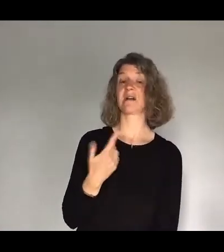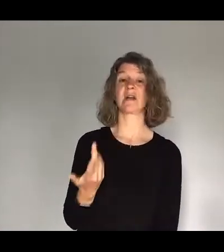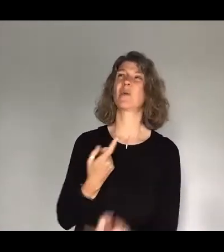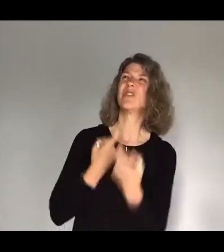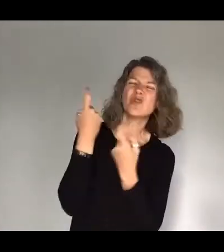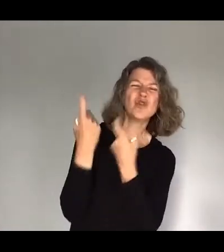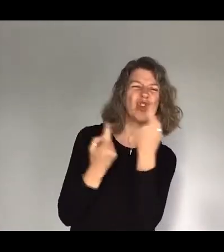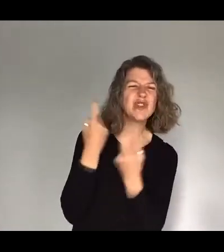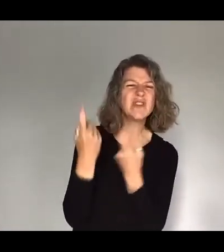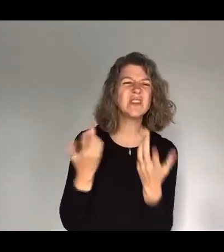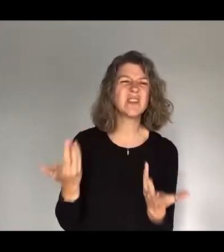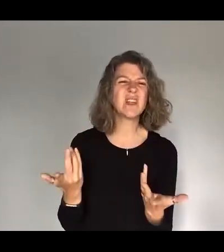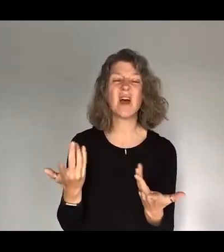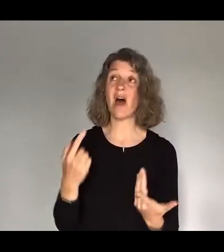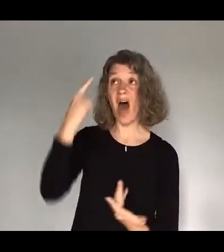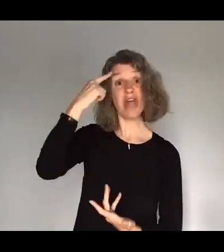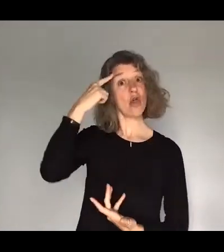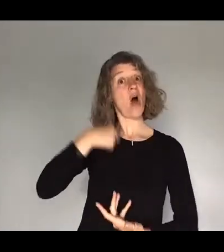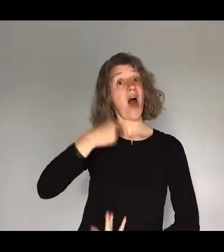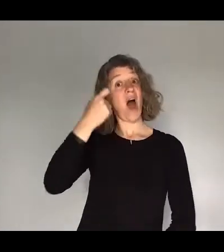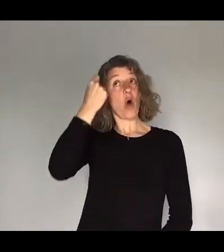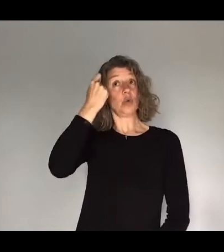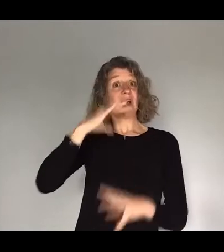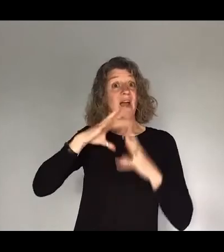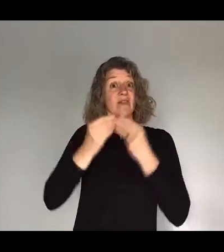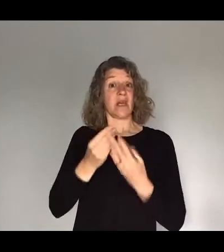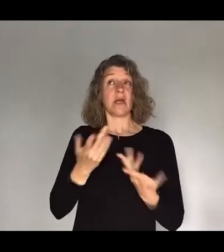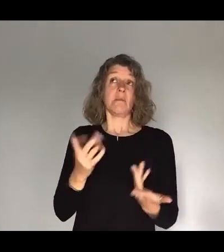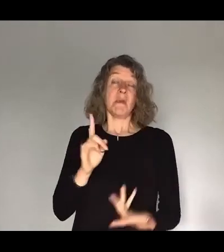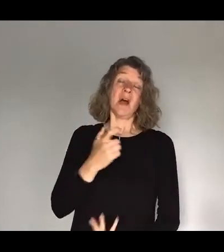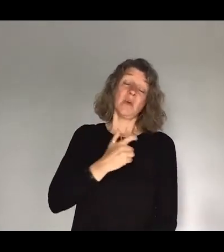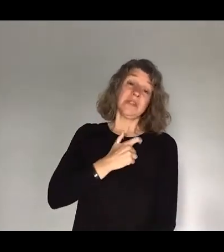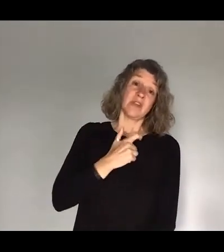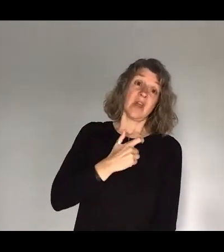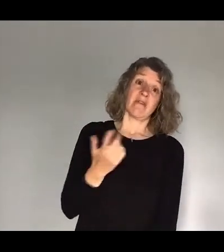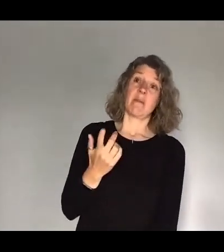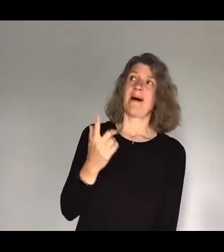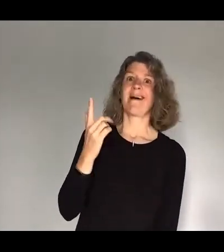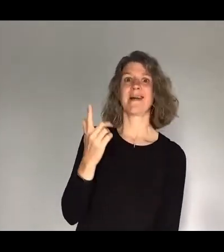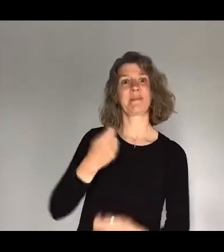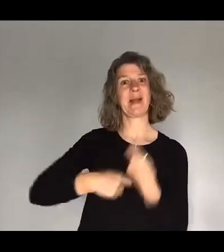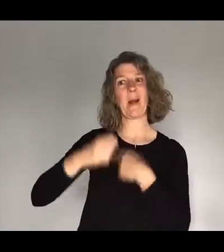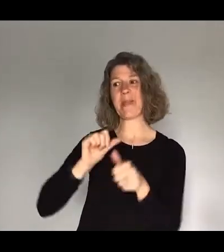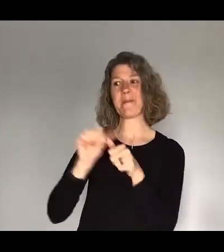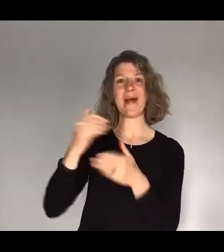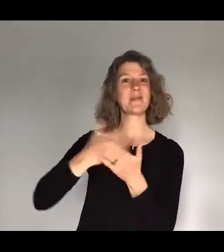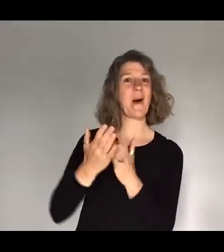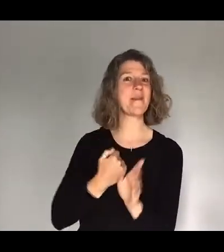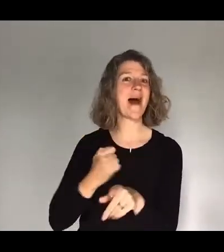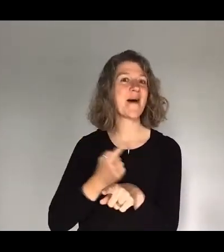I don't know. I guess I thought I had it figured out. But as nervous as I was, it ended up being the highlight of my week. But it was probably the highlight of my year,